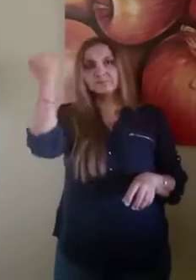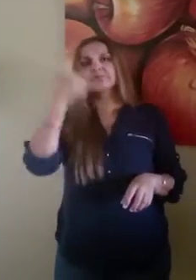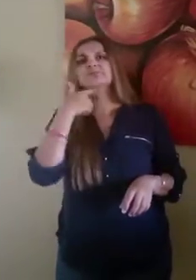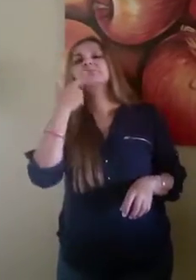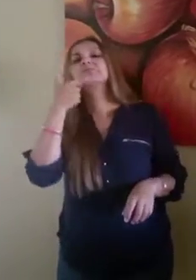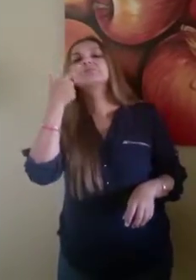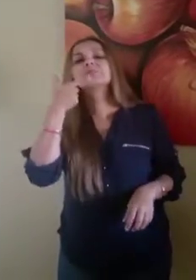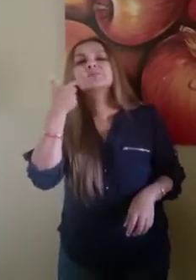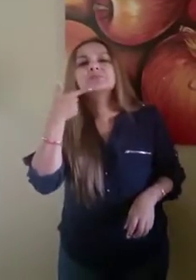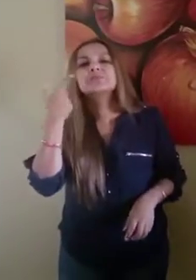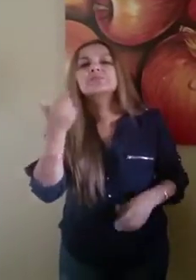fine.